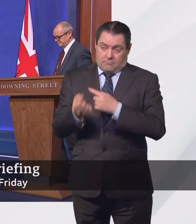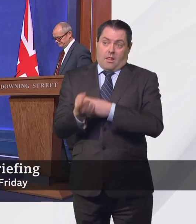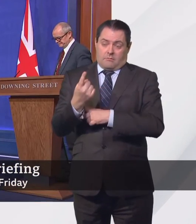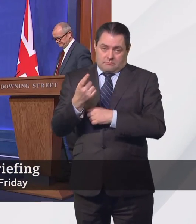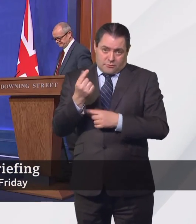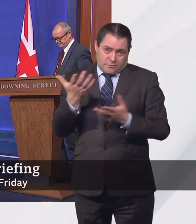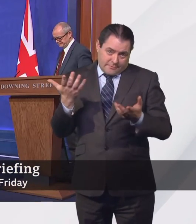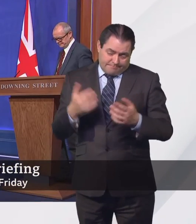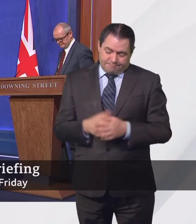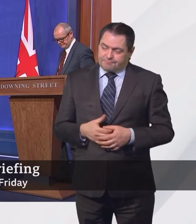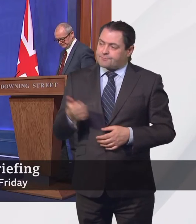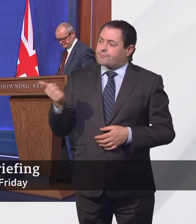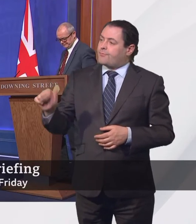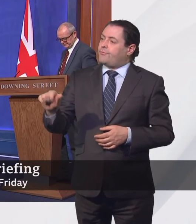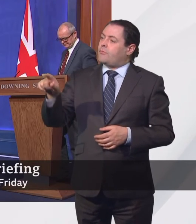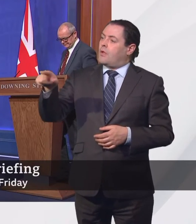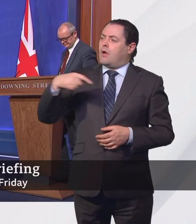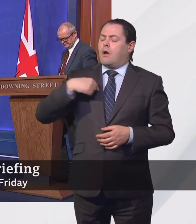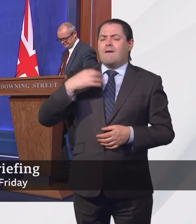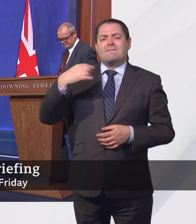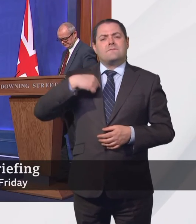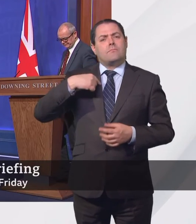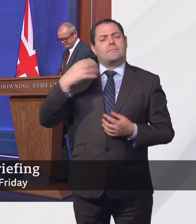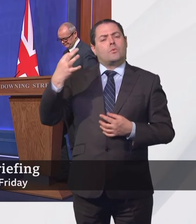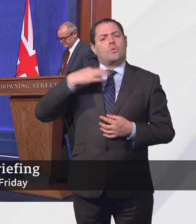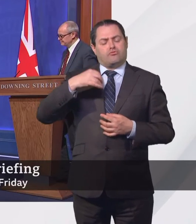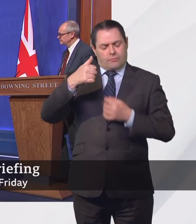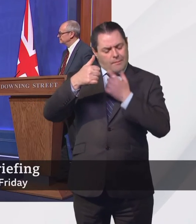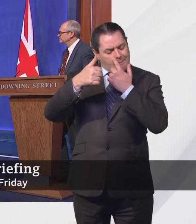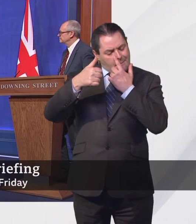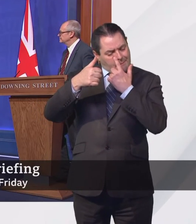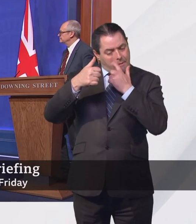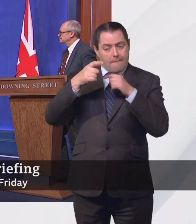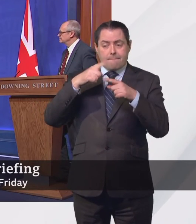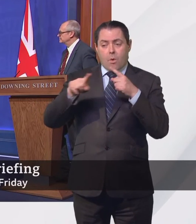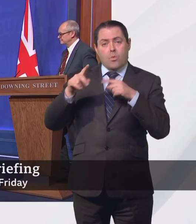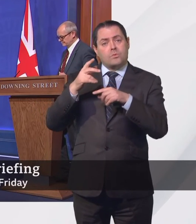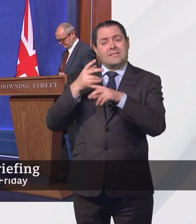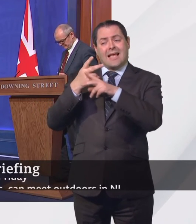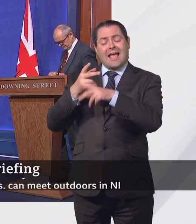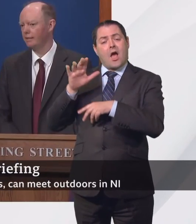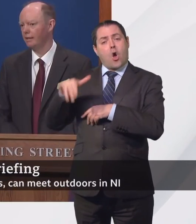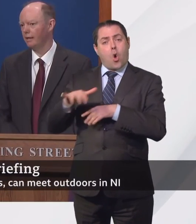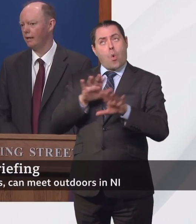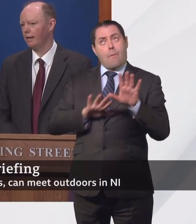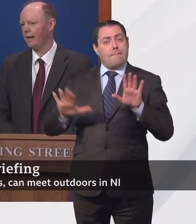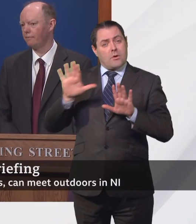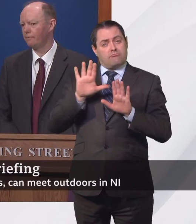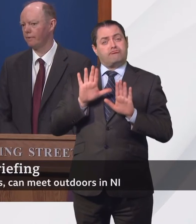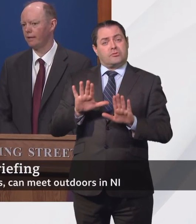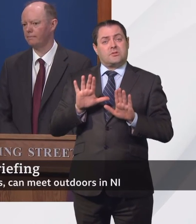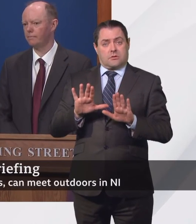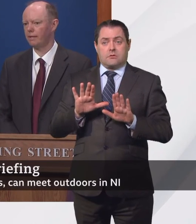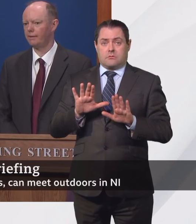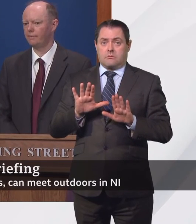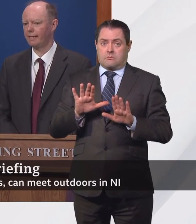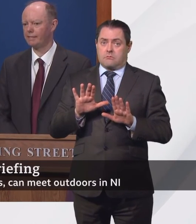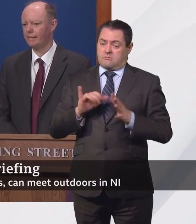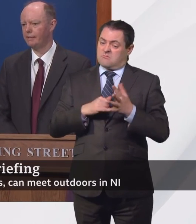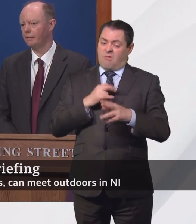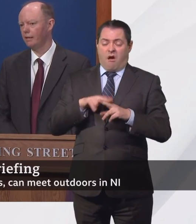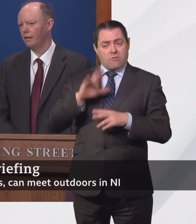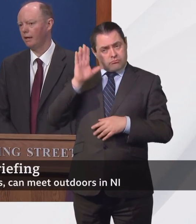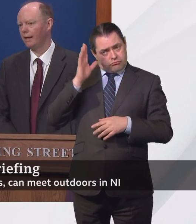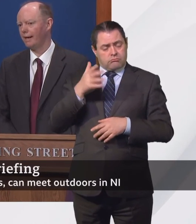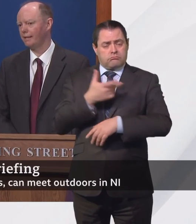question to me, the great majority actually of care home staff nationally have had the